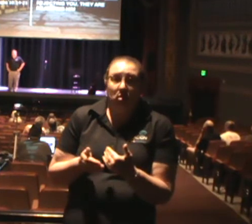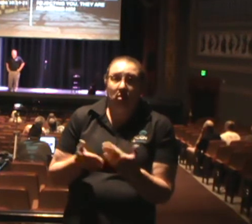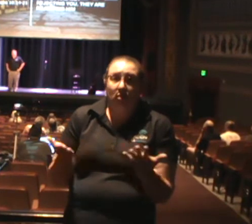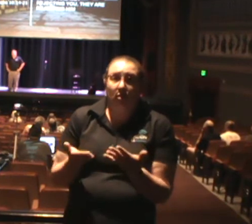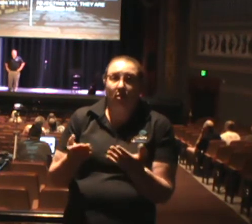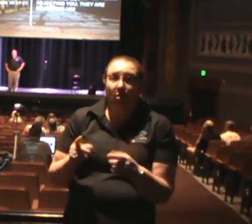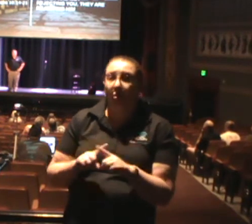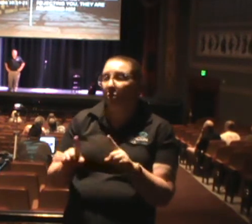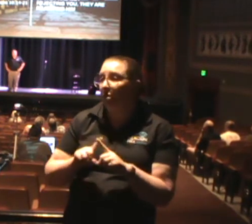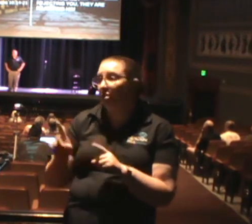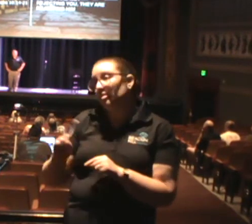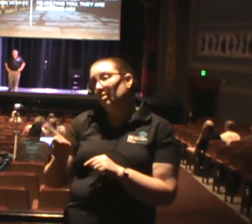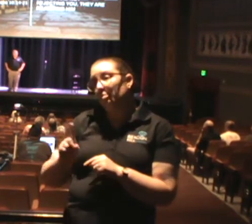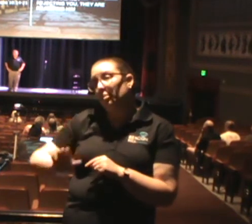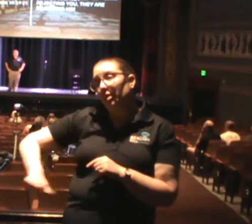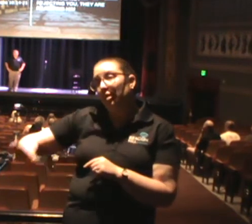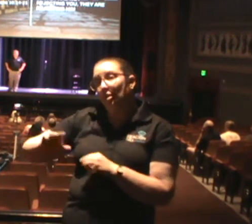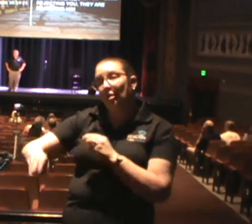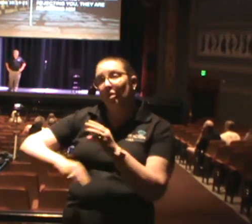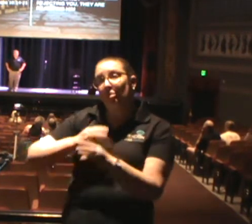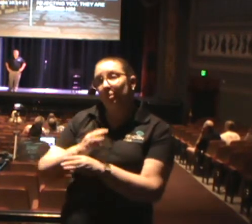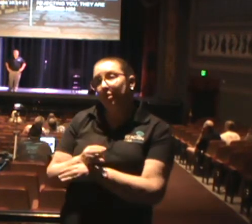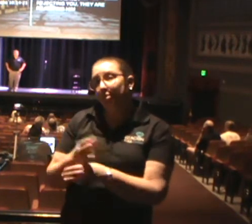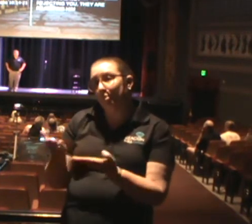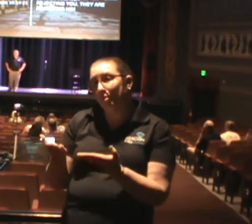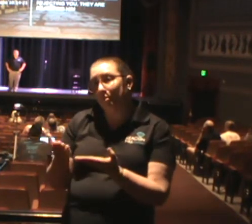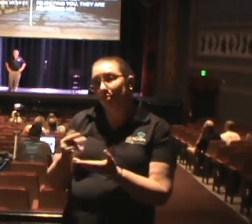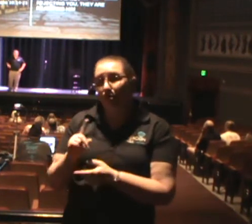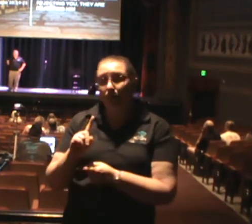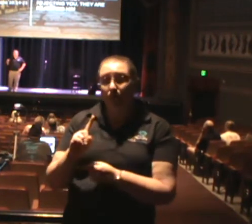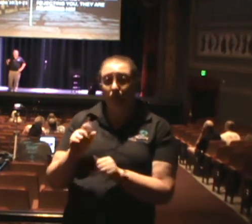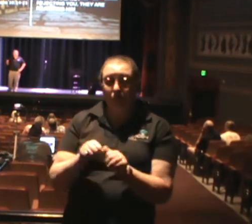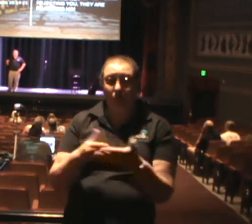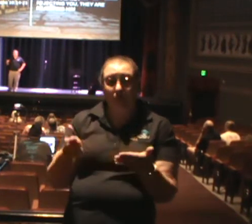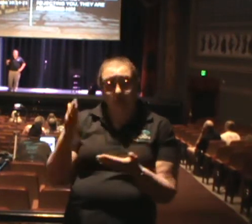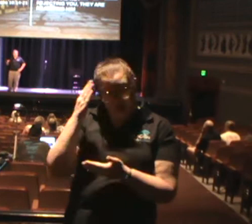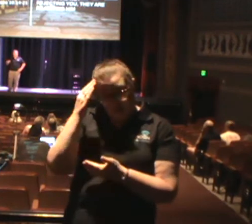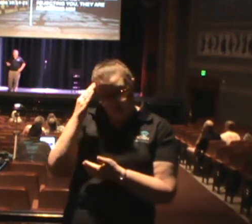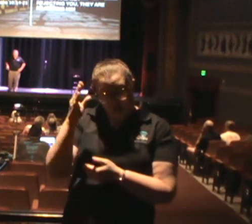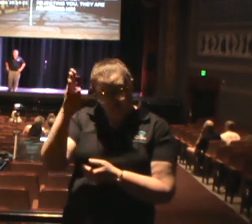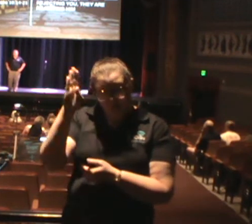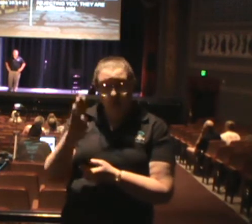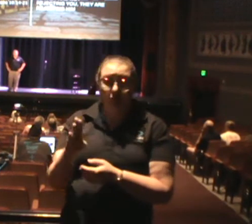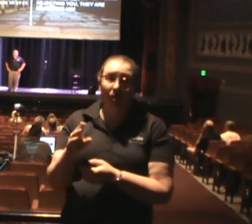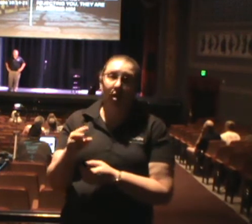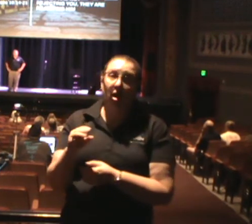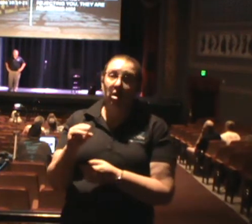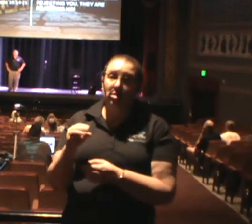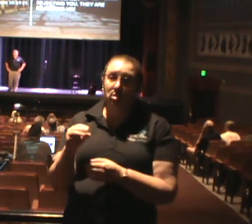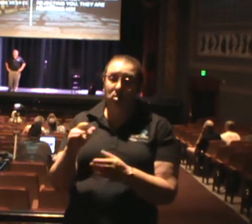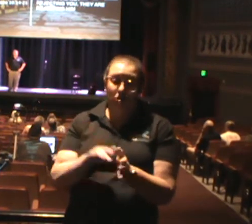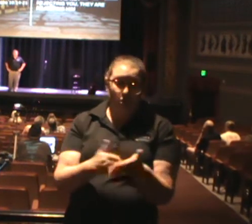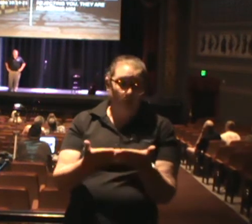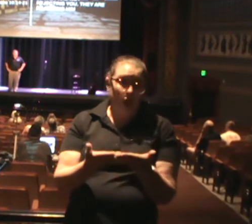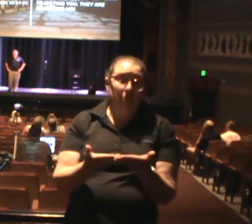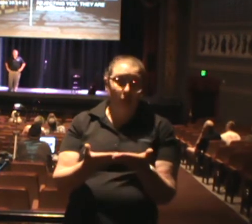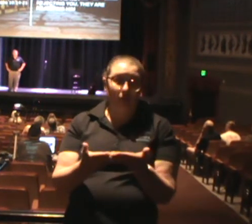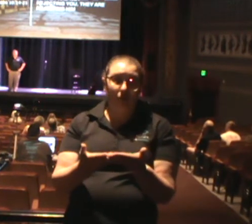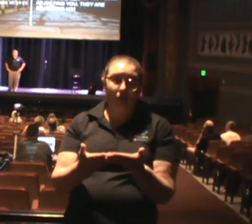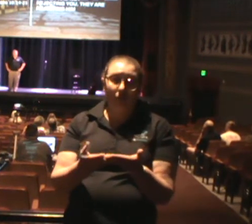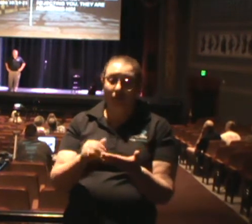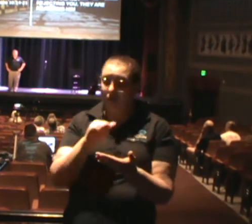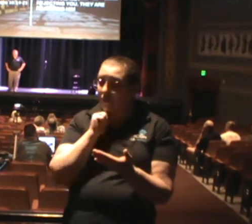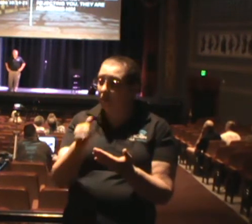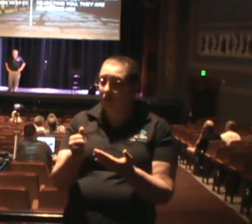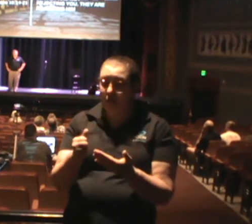ends of the earth? Because one thing I know for sure, that God's word doesn't return void. If you are saved,